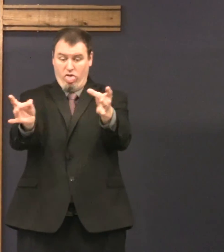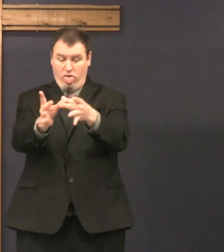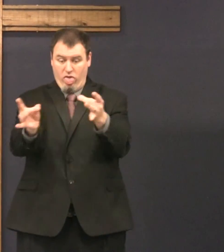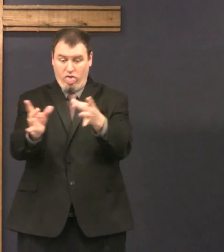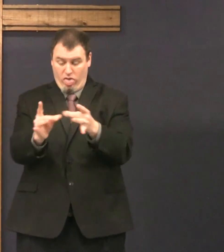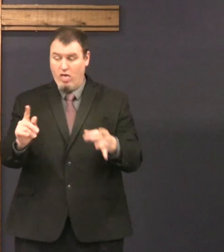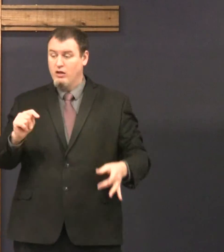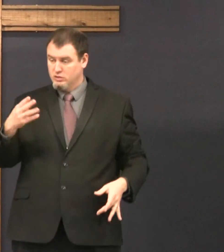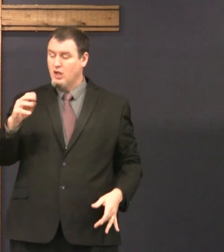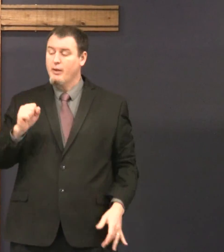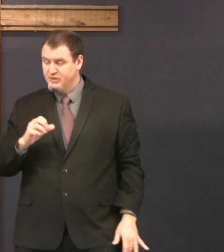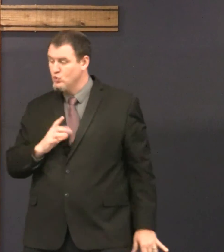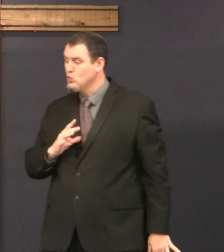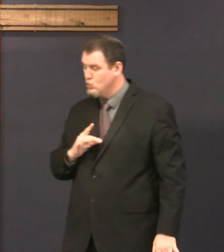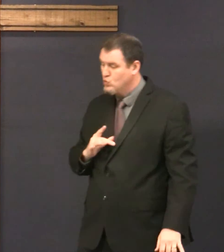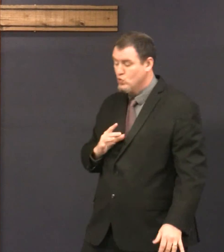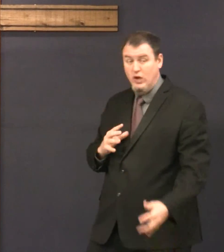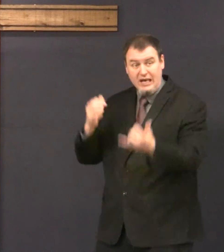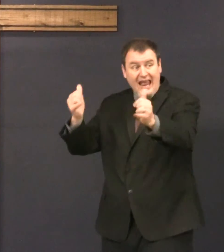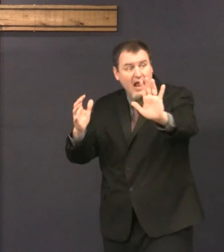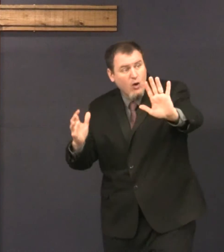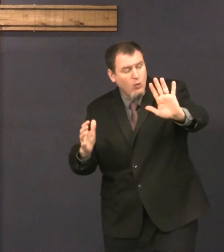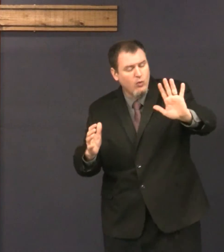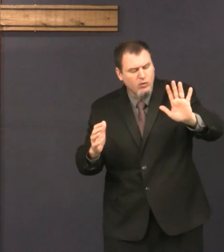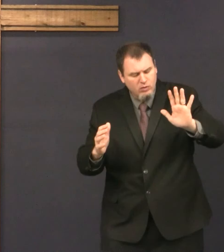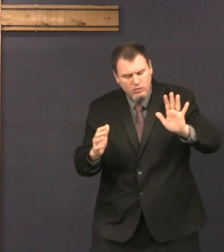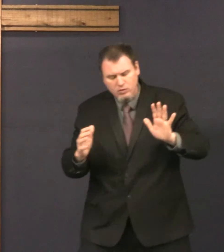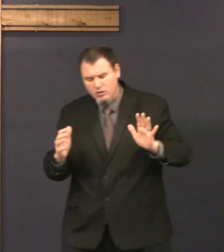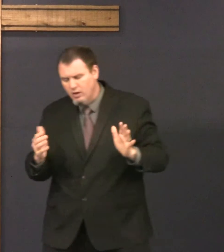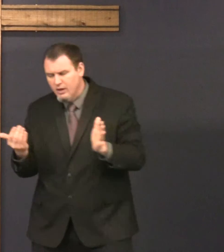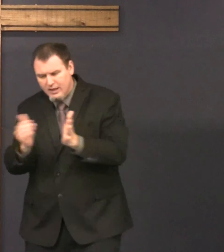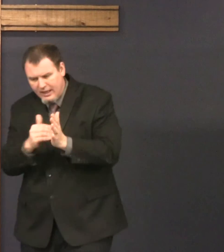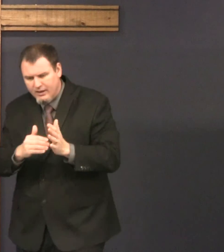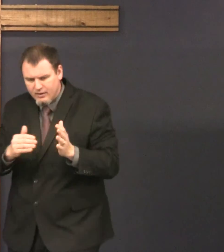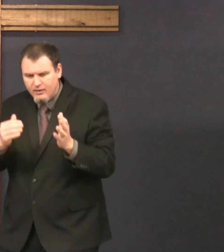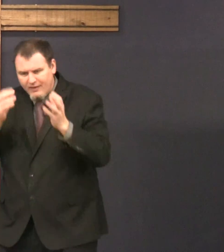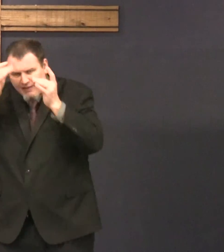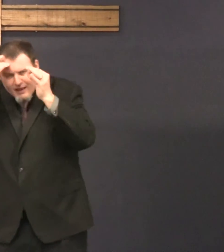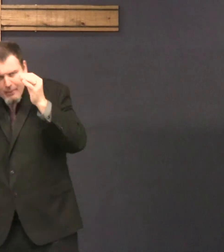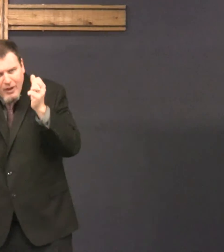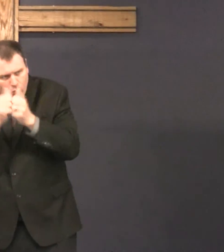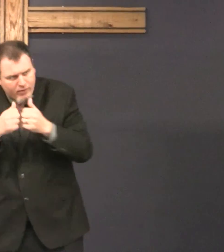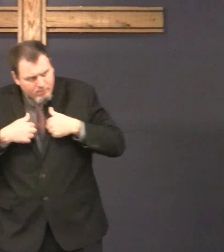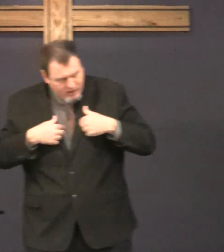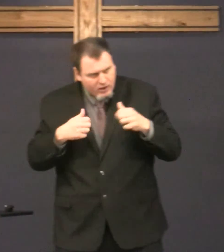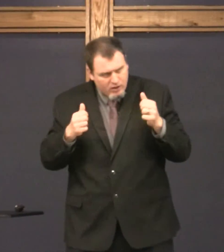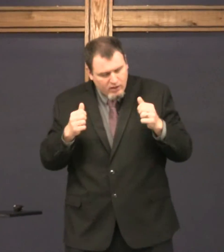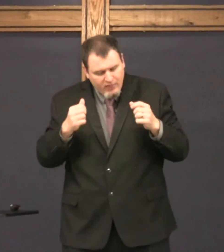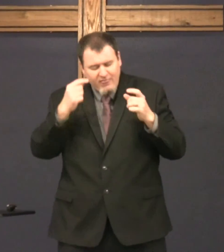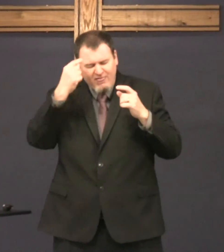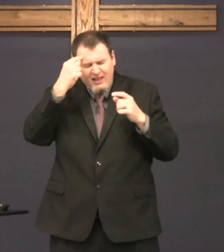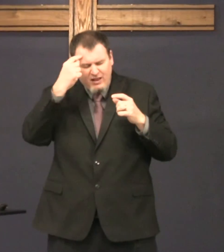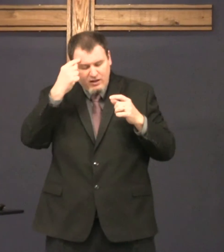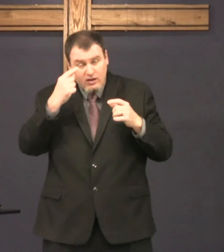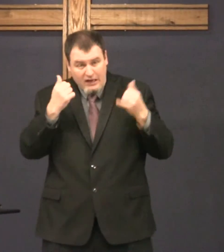Right there. So Jesus says this to Thomas. And again, think about this with me.